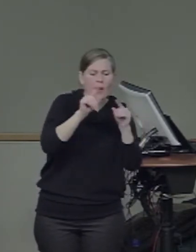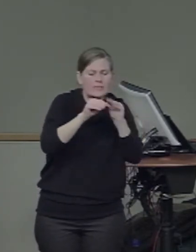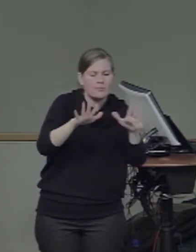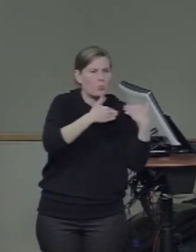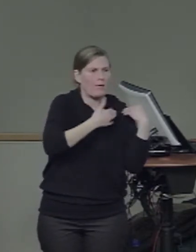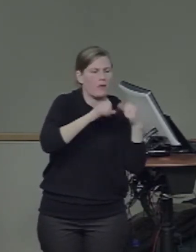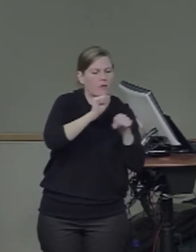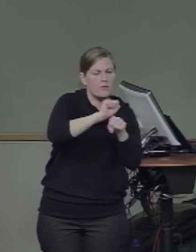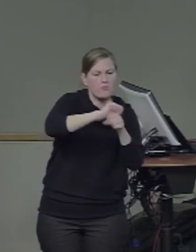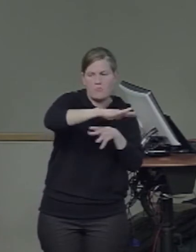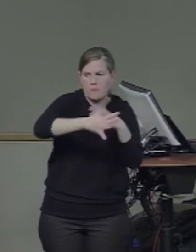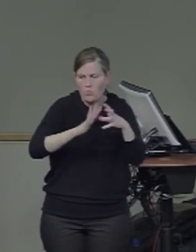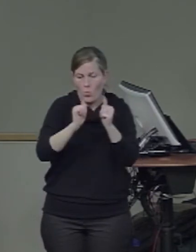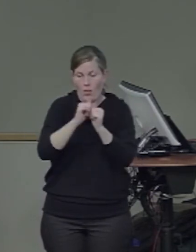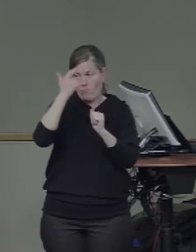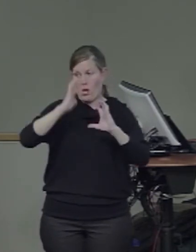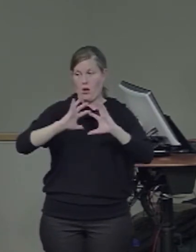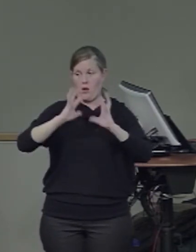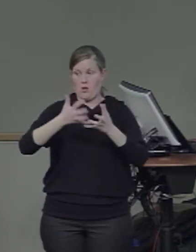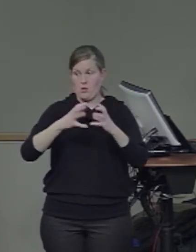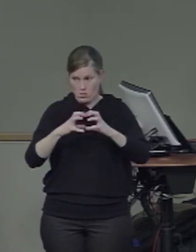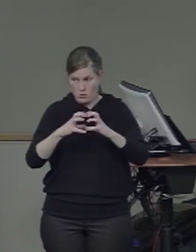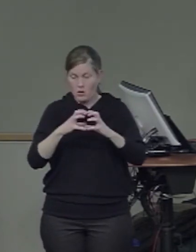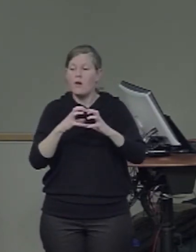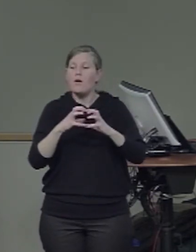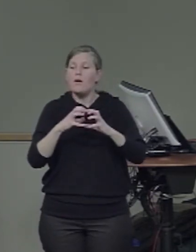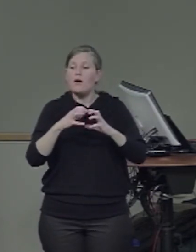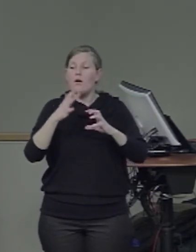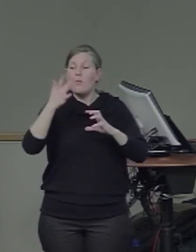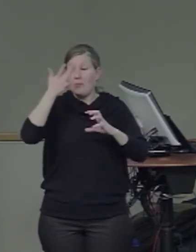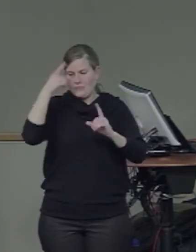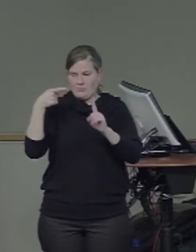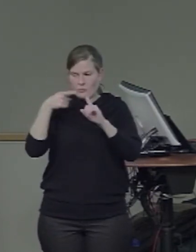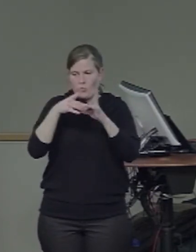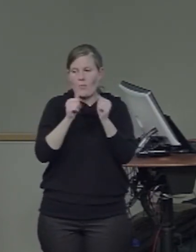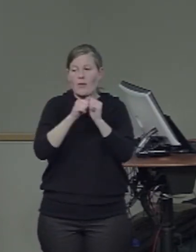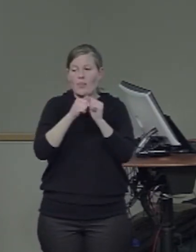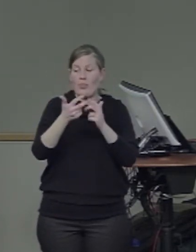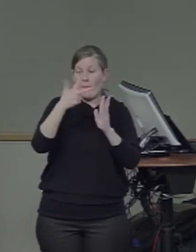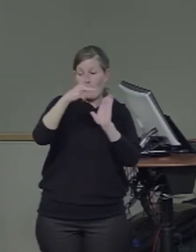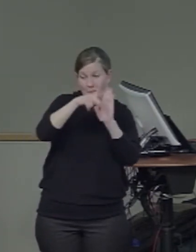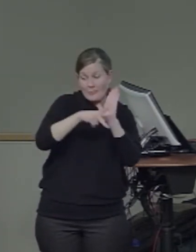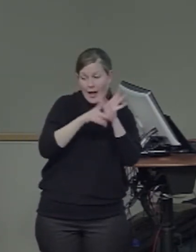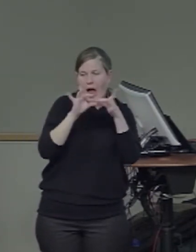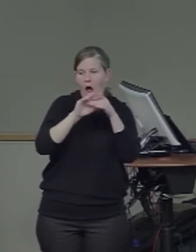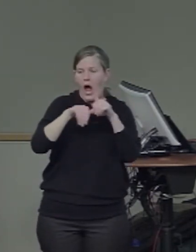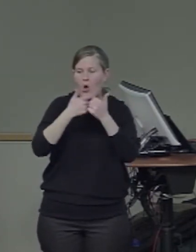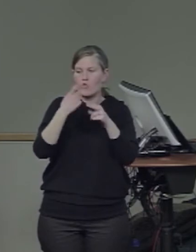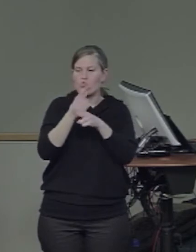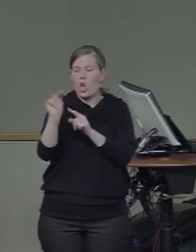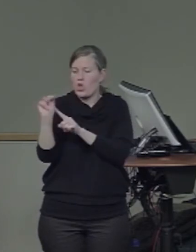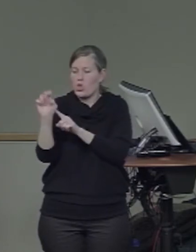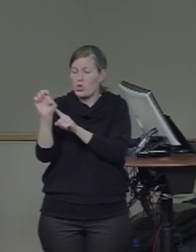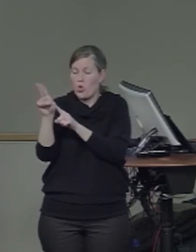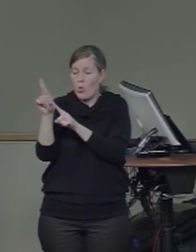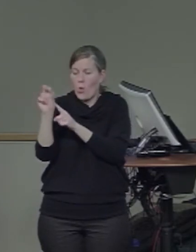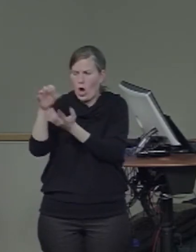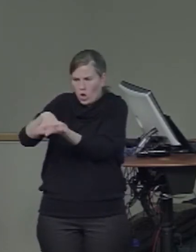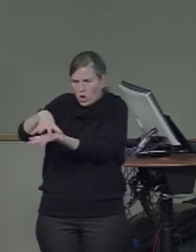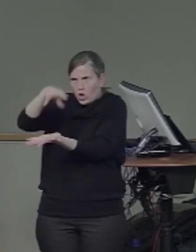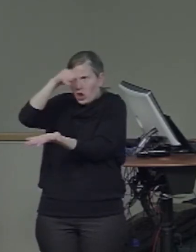principles of neural learning. Basic assumptions about the pressures on how neural systems organize.